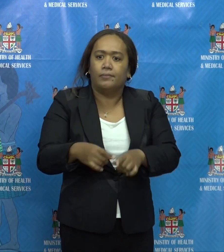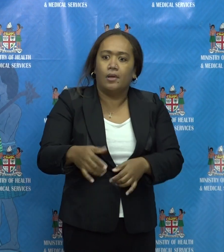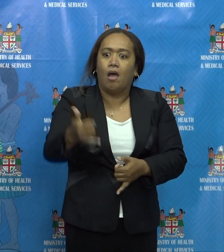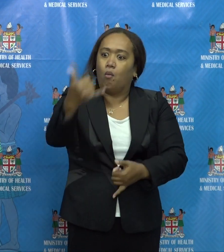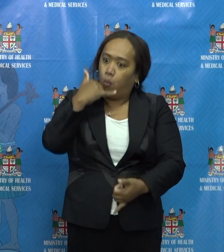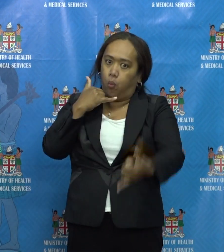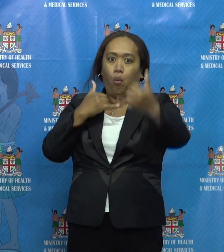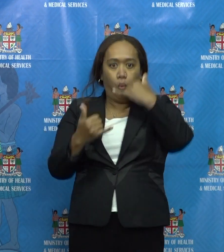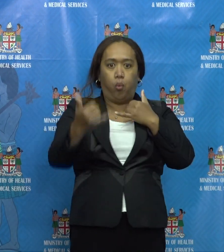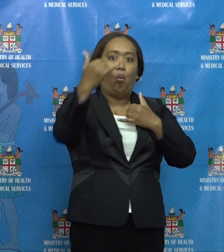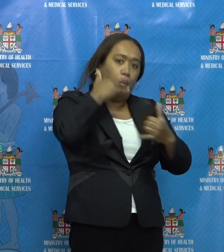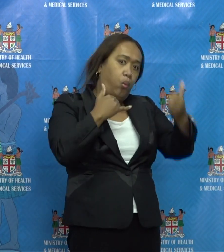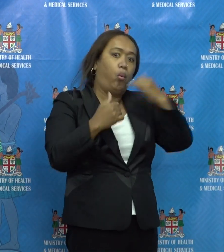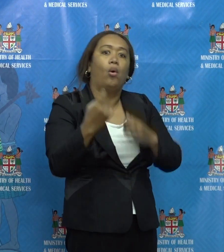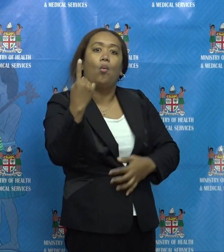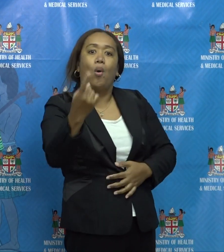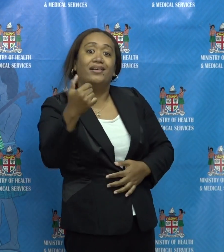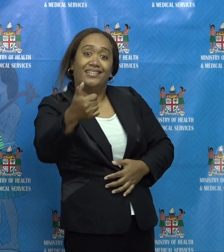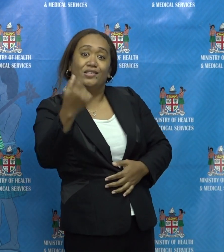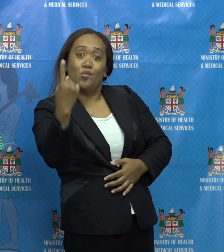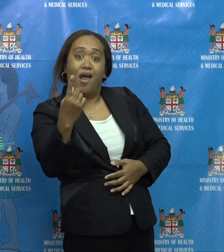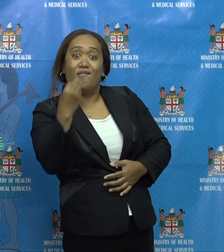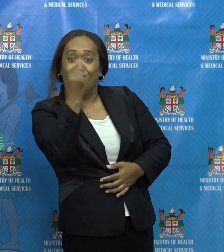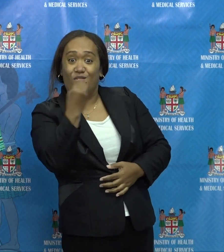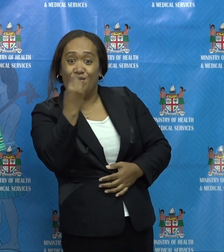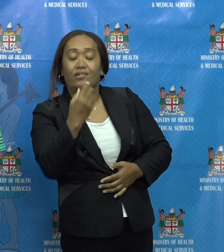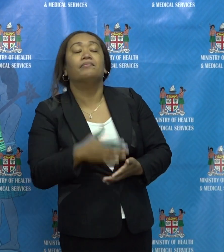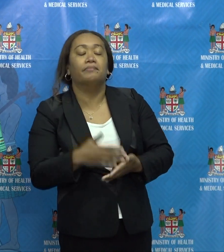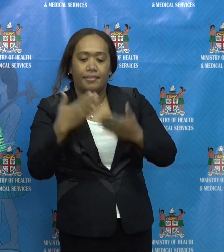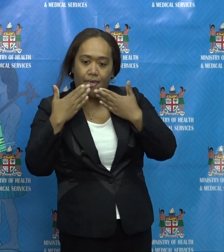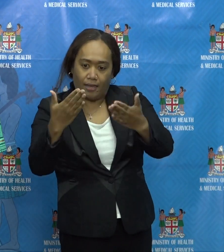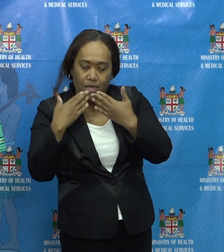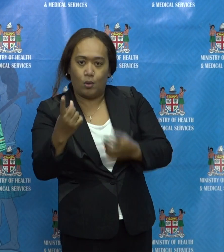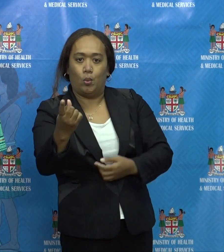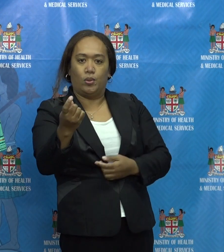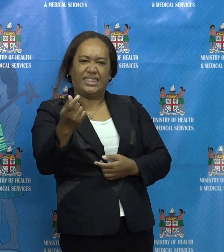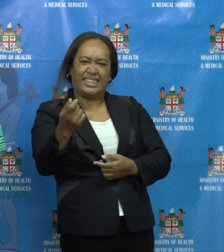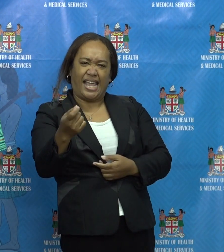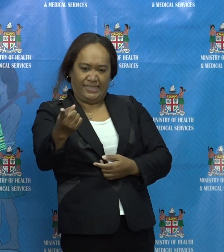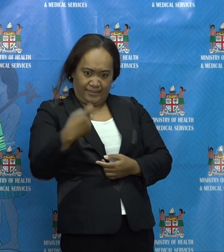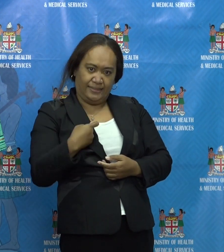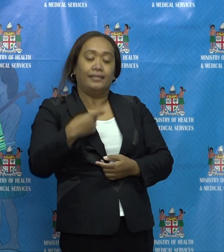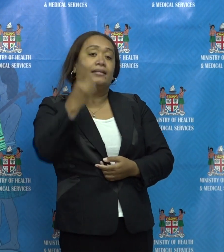line, text messaging, and through email from families in the Super No-Sorry Lockdown Zone.